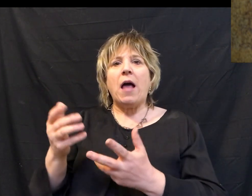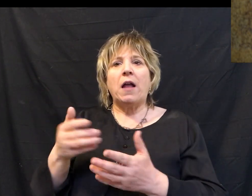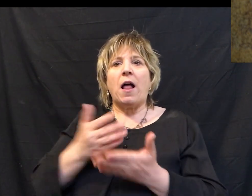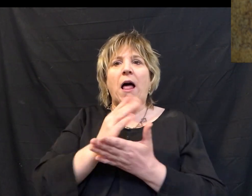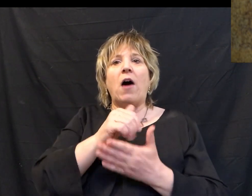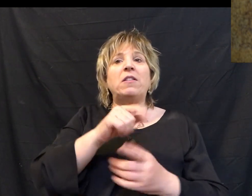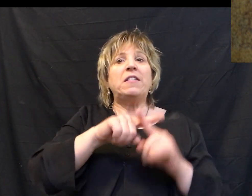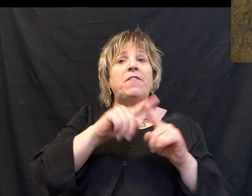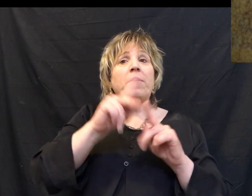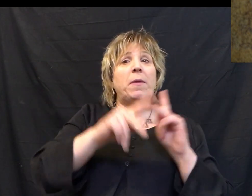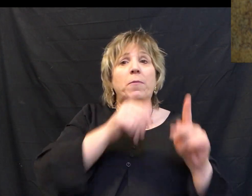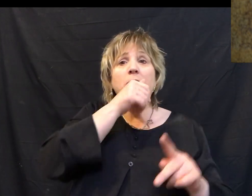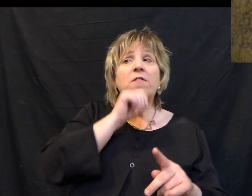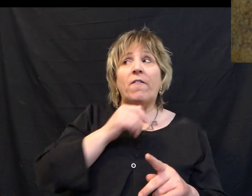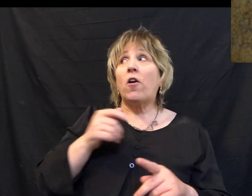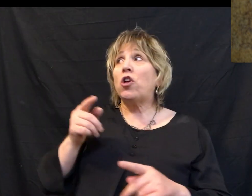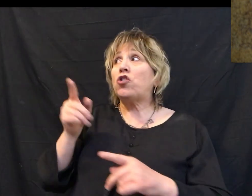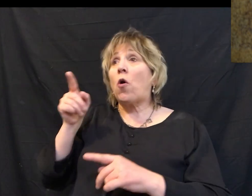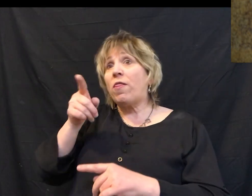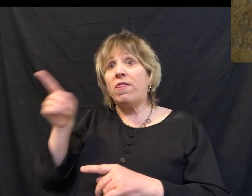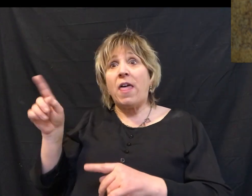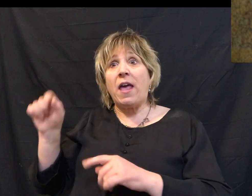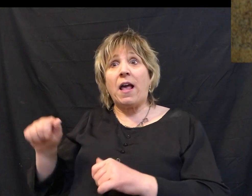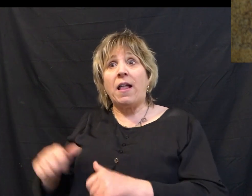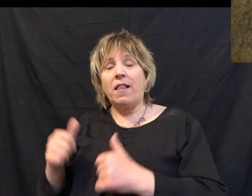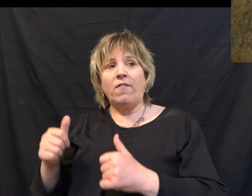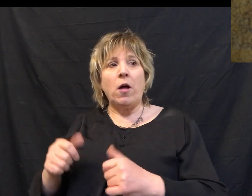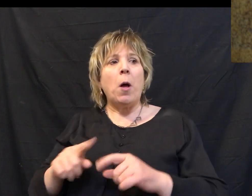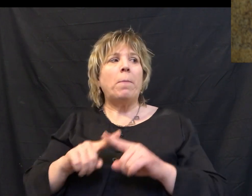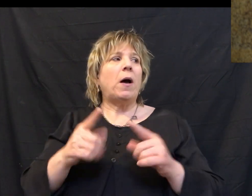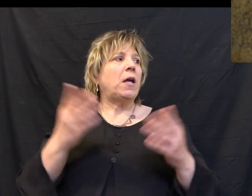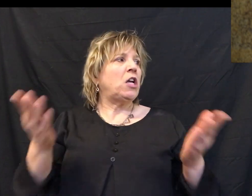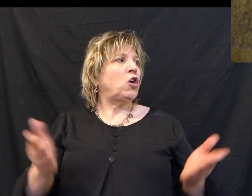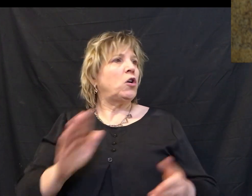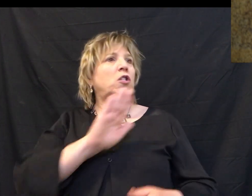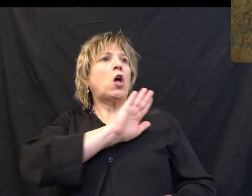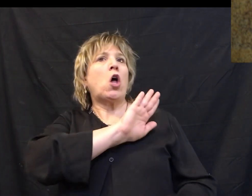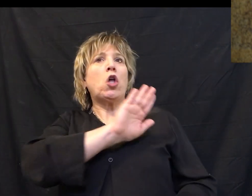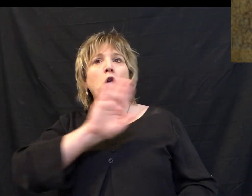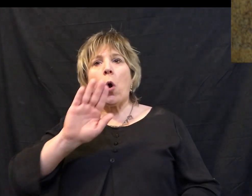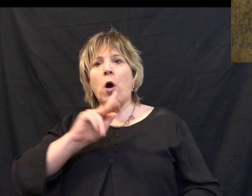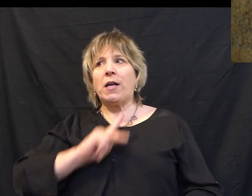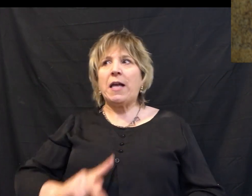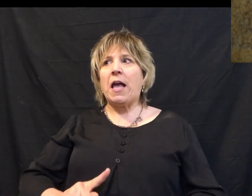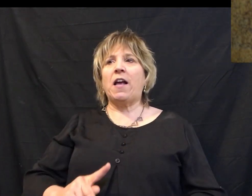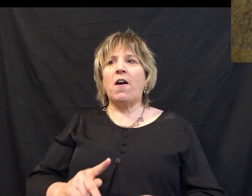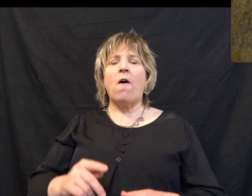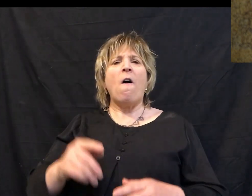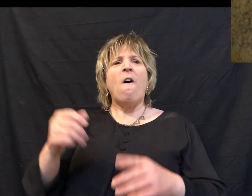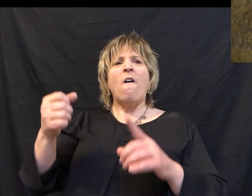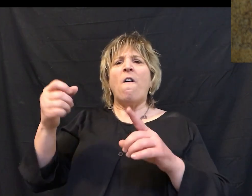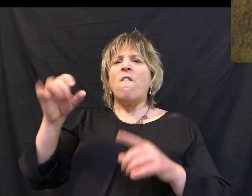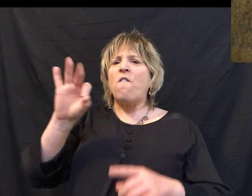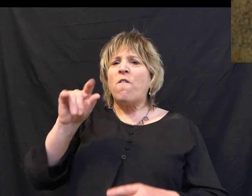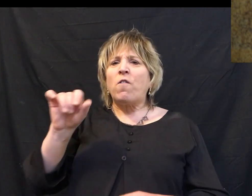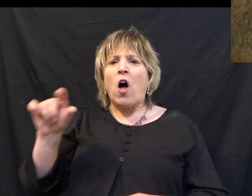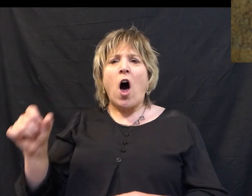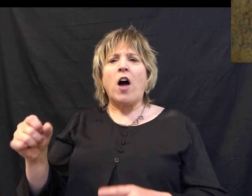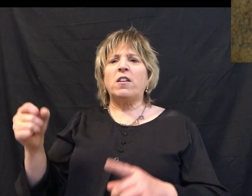others to suffer so that they can live. And yet here is your king flogged, mocked, beaten,